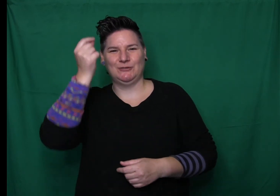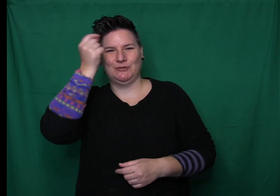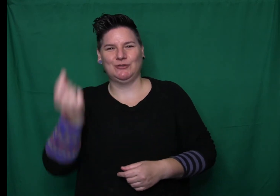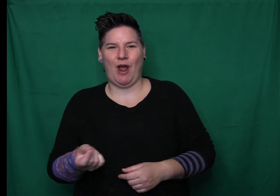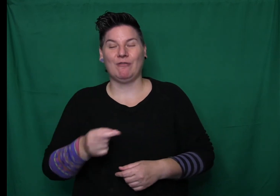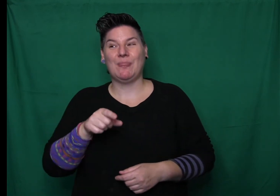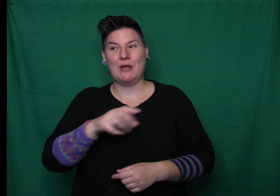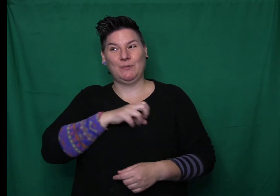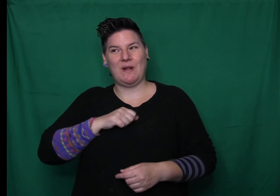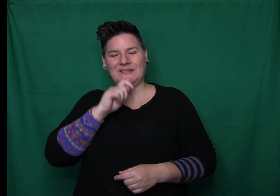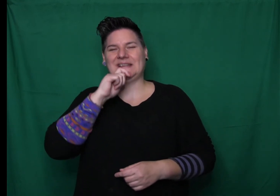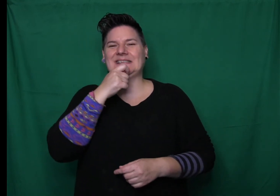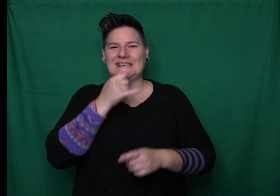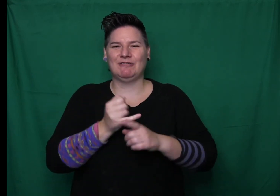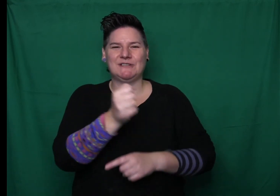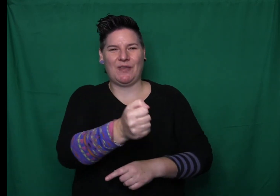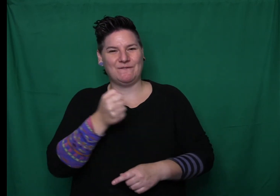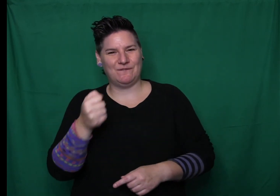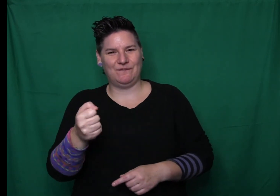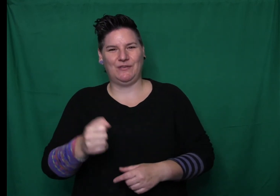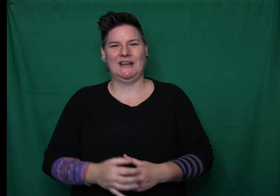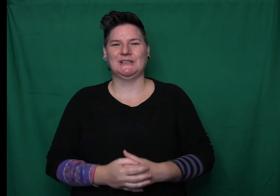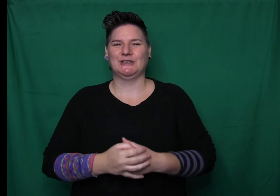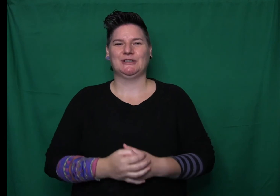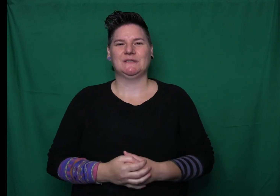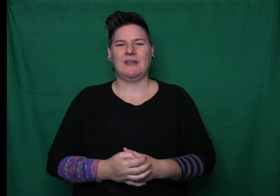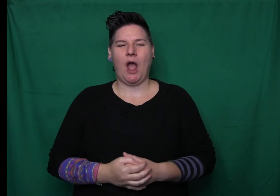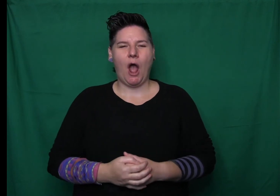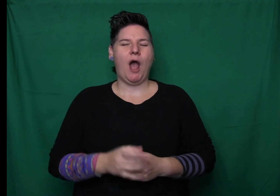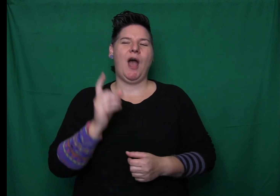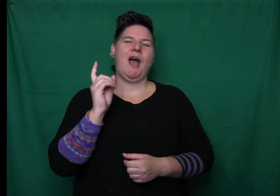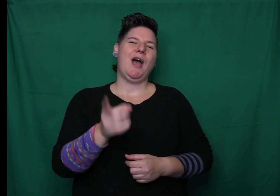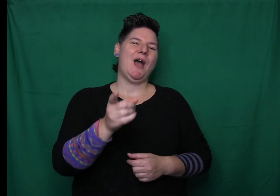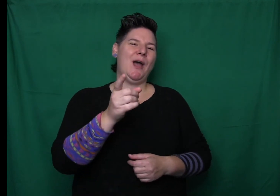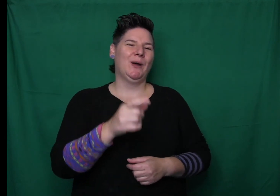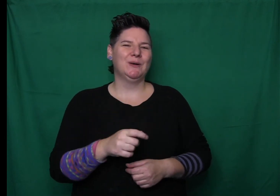was just finishing her supper and Cook was washing the dishes when the kitchen door was flung open.